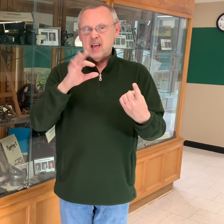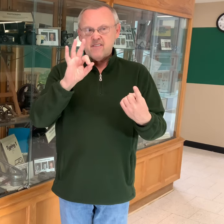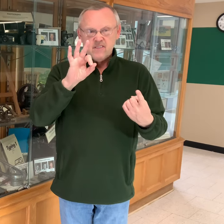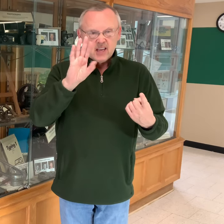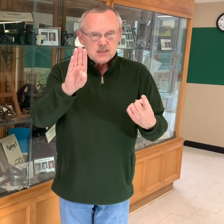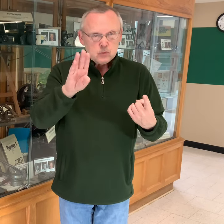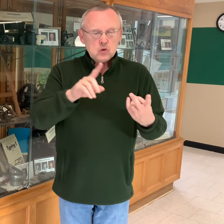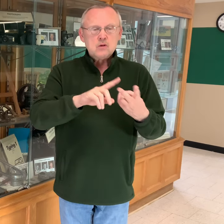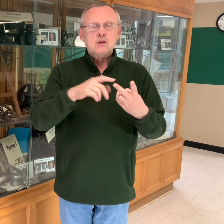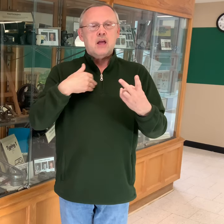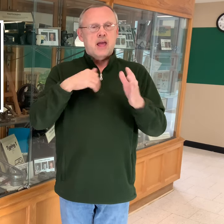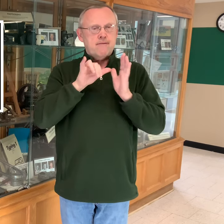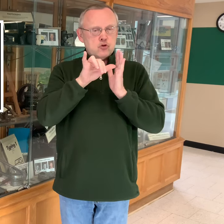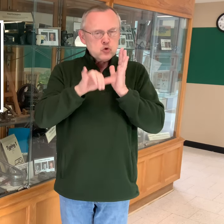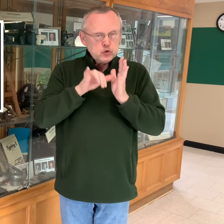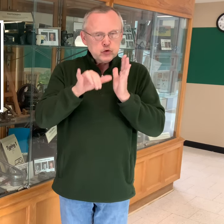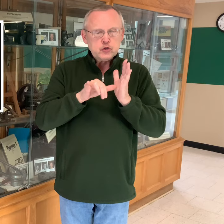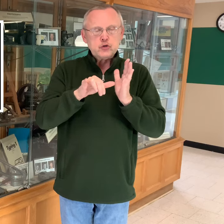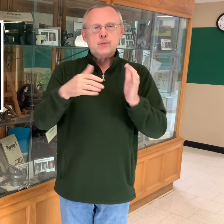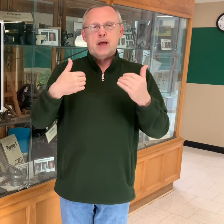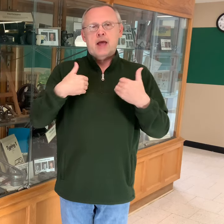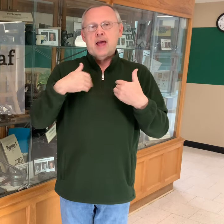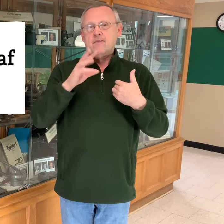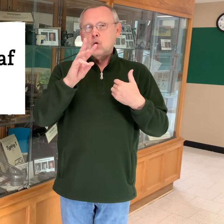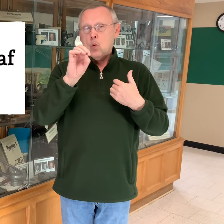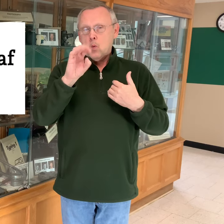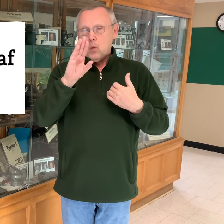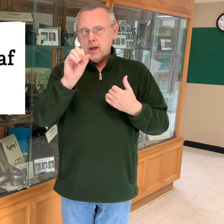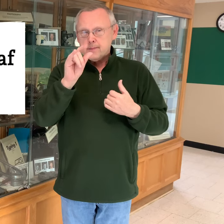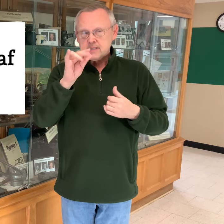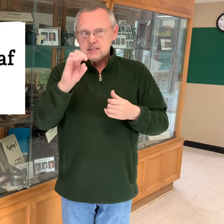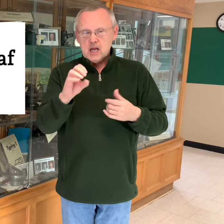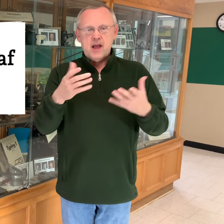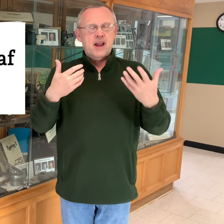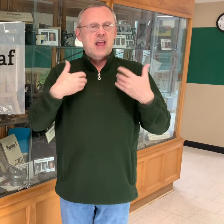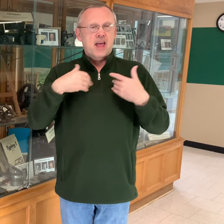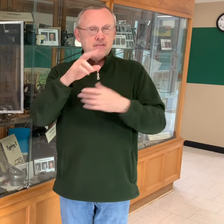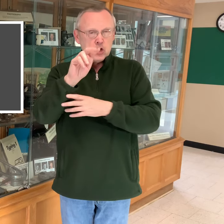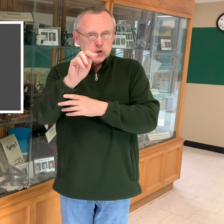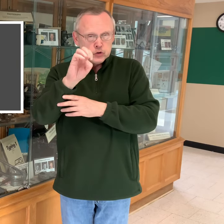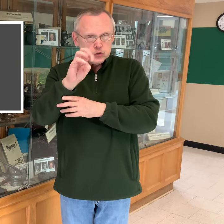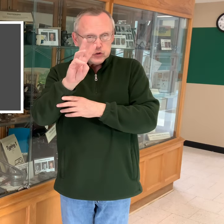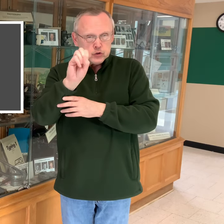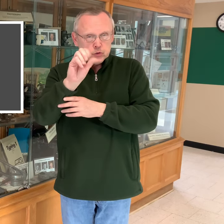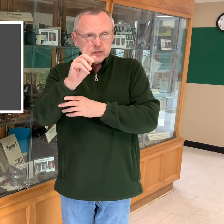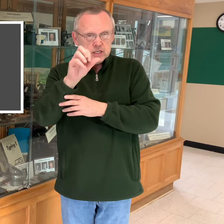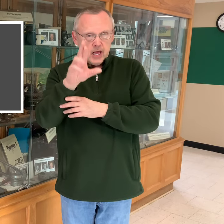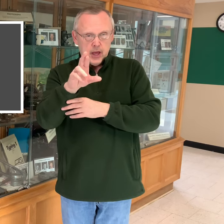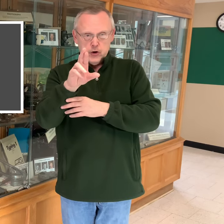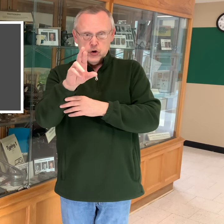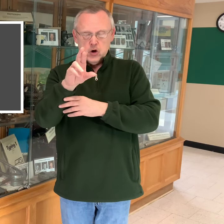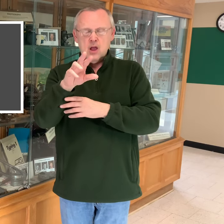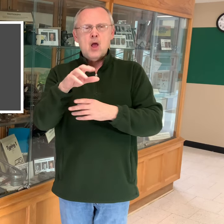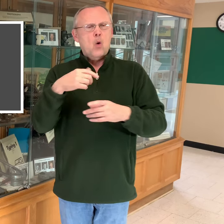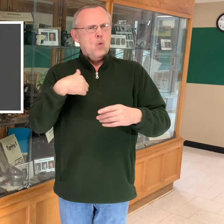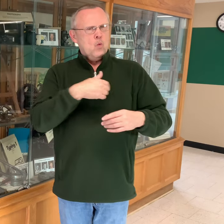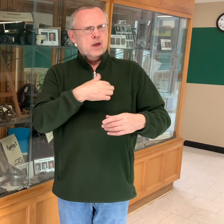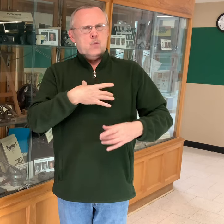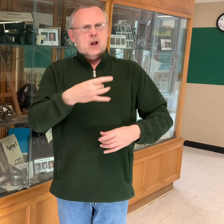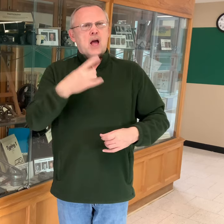We have a Facebook page, we have a YouTube channel, we have our website, and we have an MSD